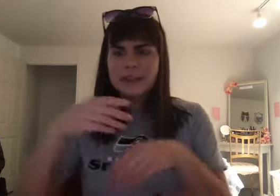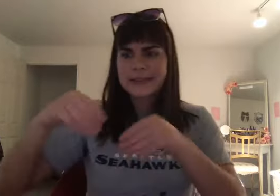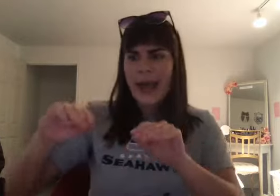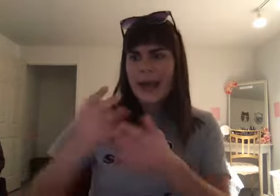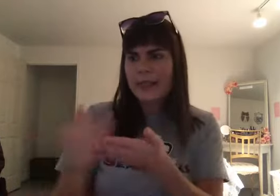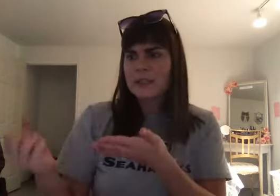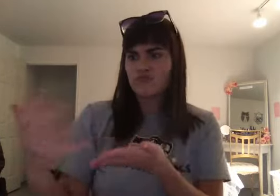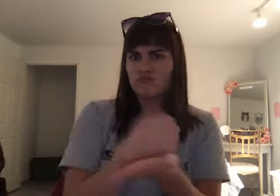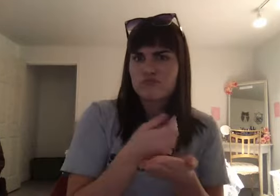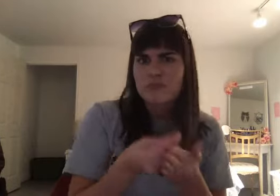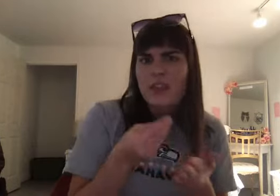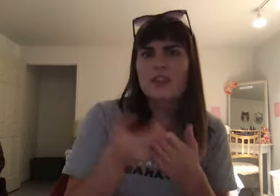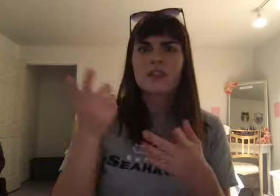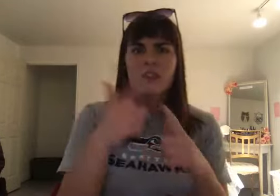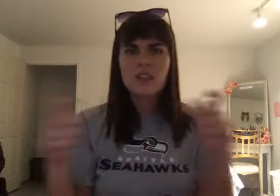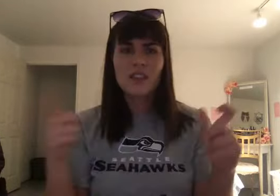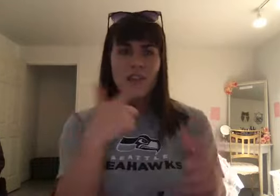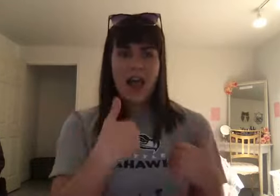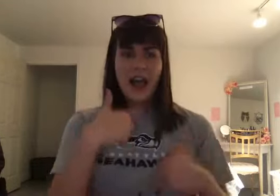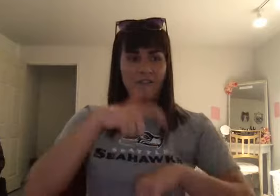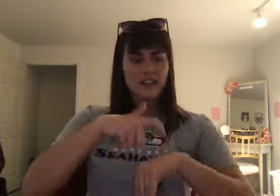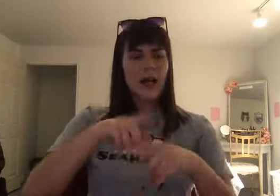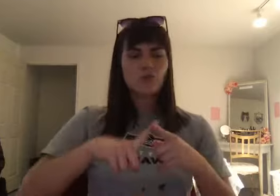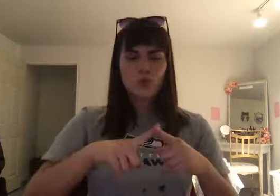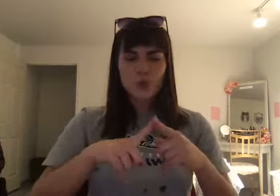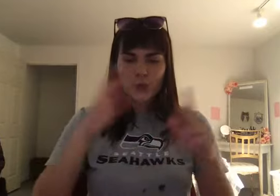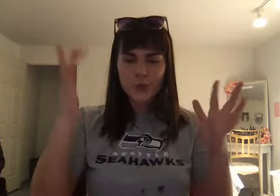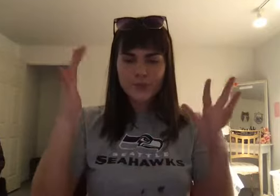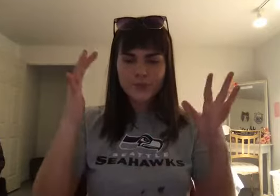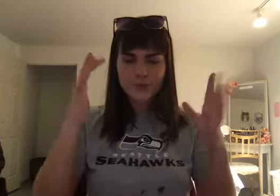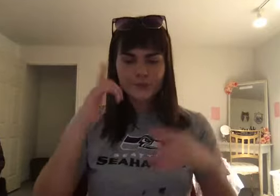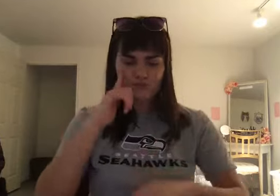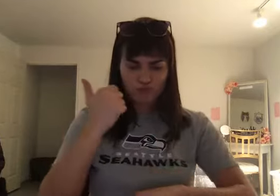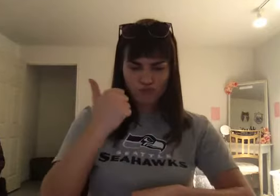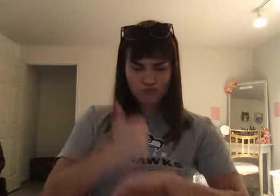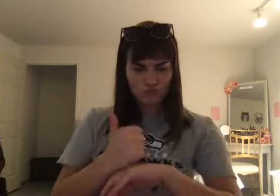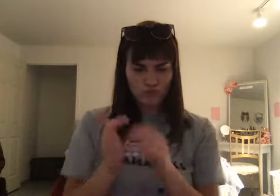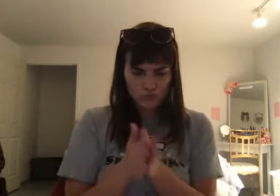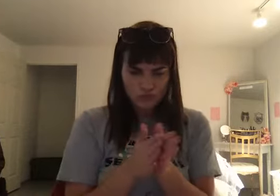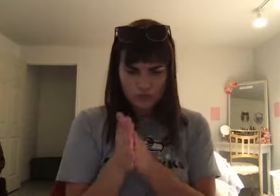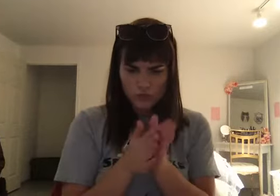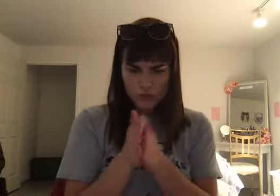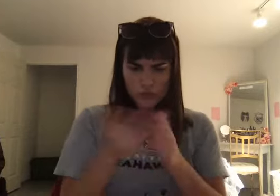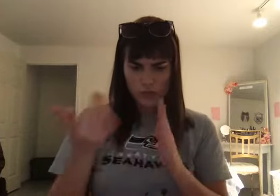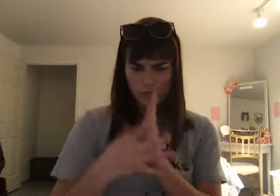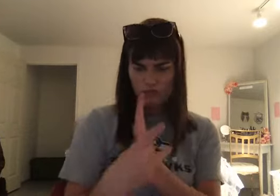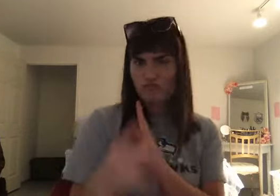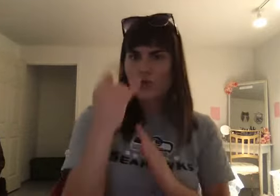have time to master those crafts, you have specialization. Now, not only